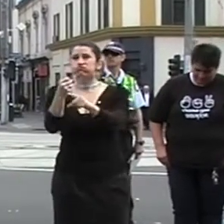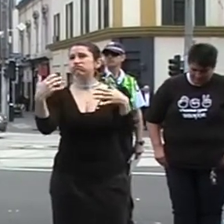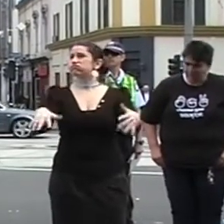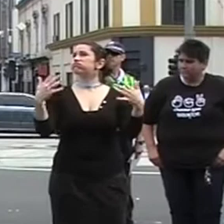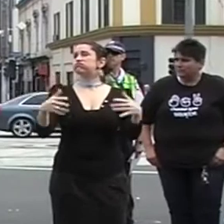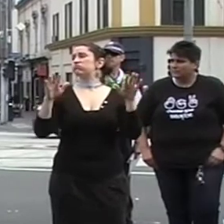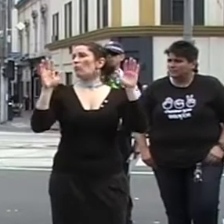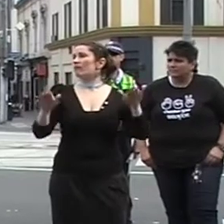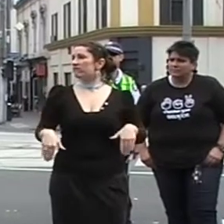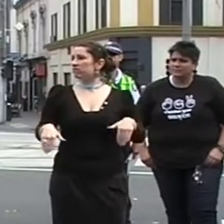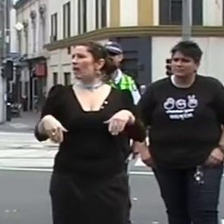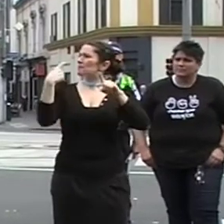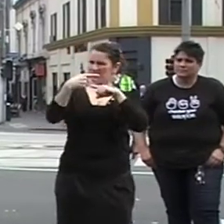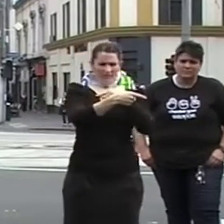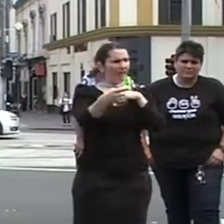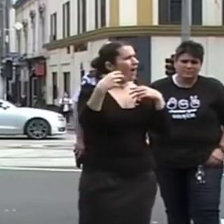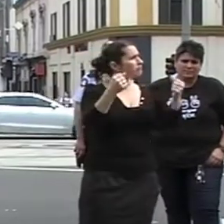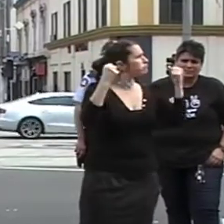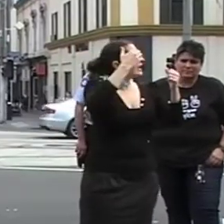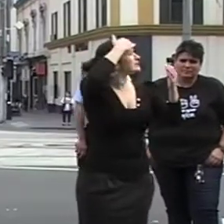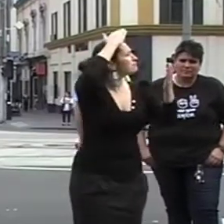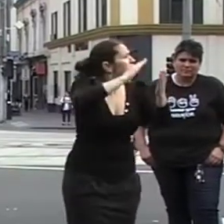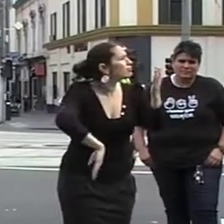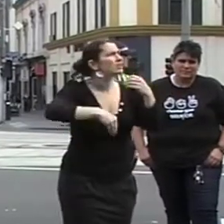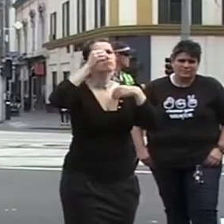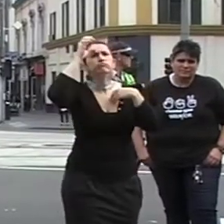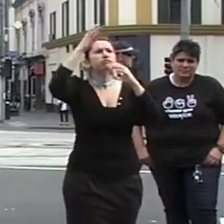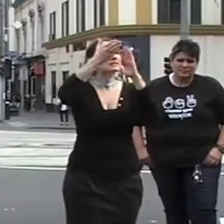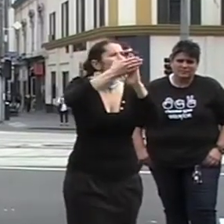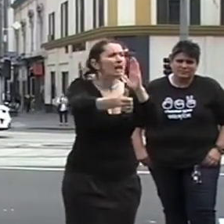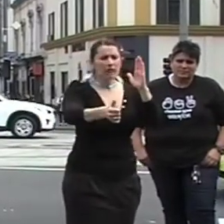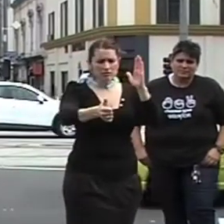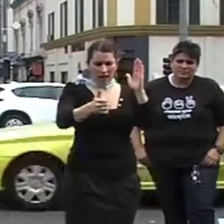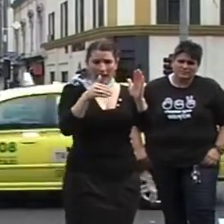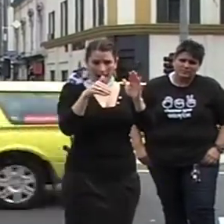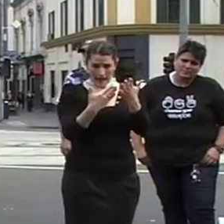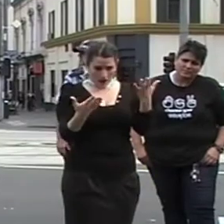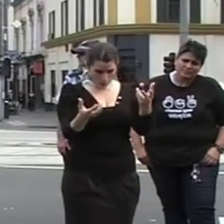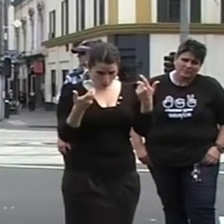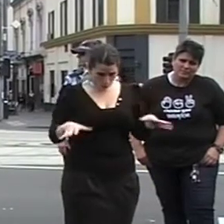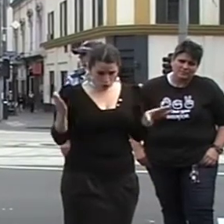experienced and dedicated teachers will be a blow from which our TAFE may never recover.